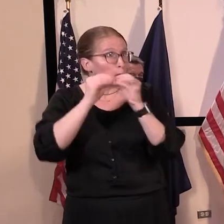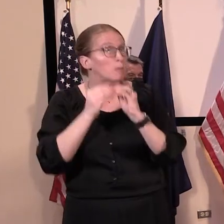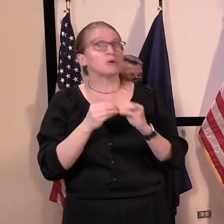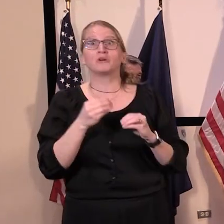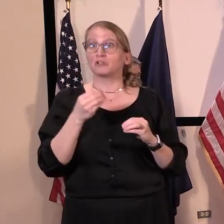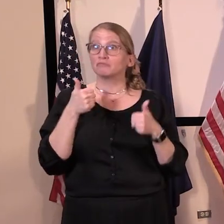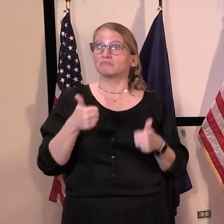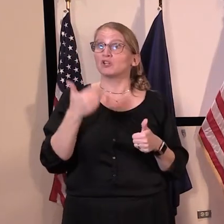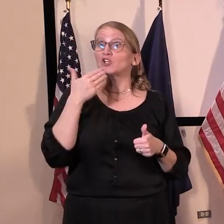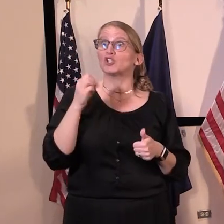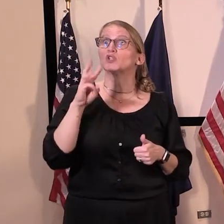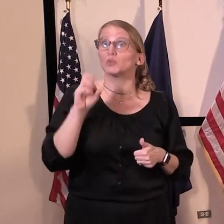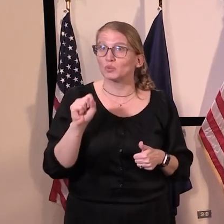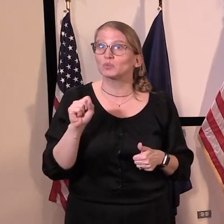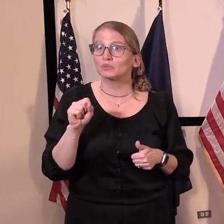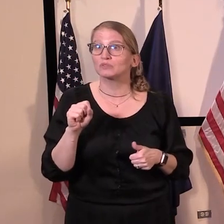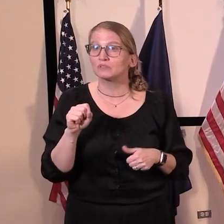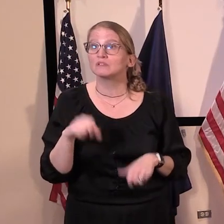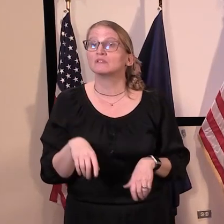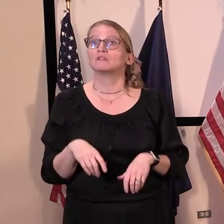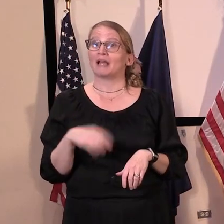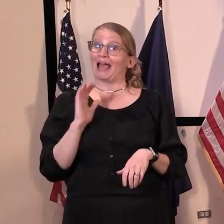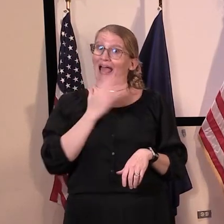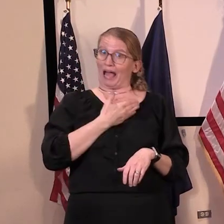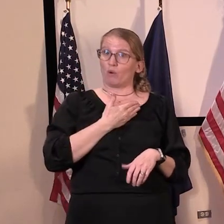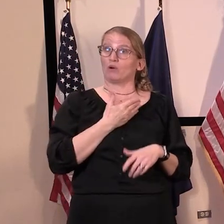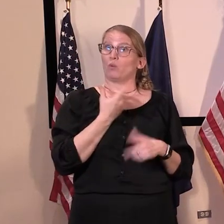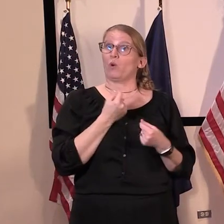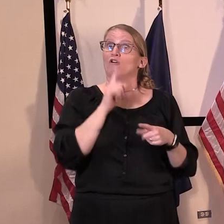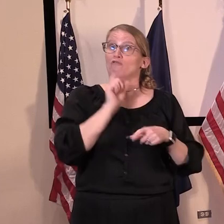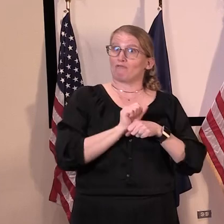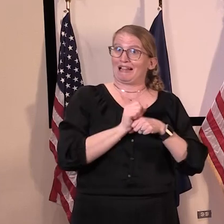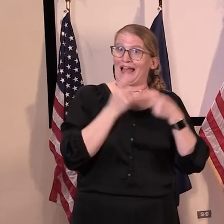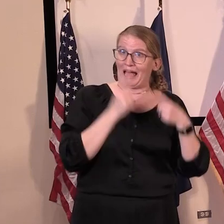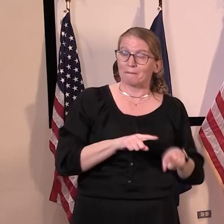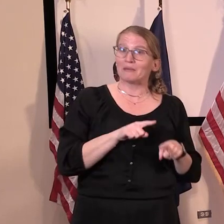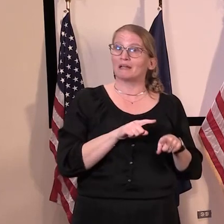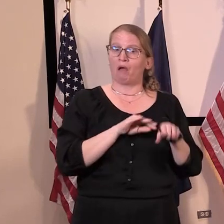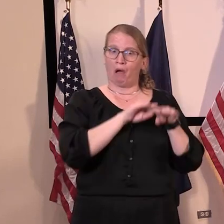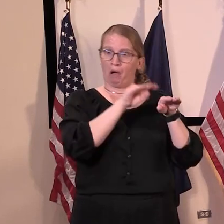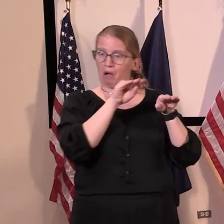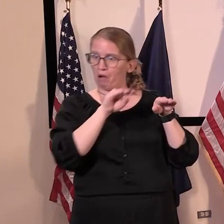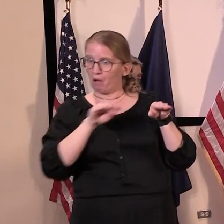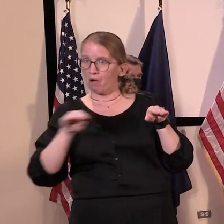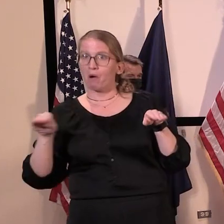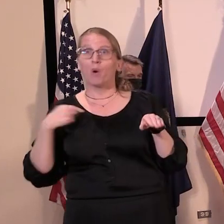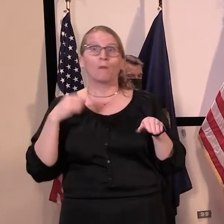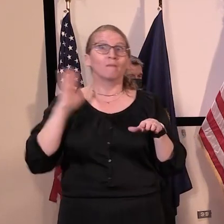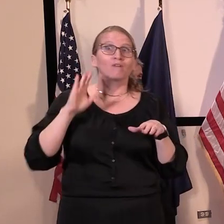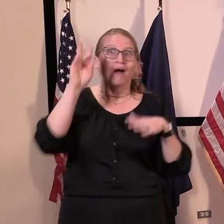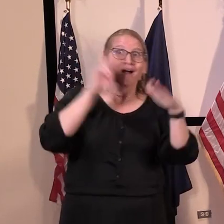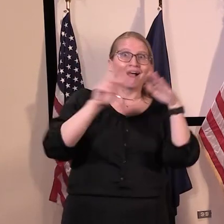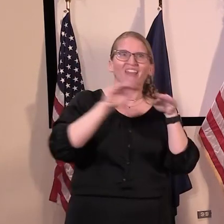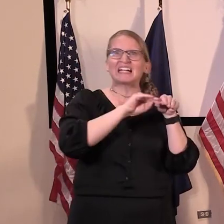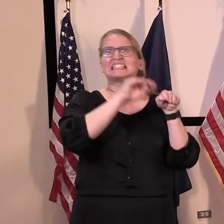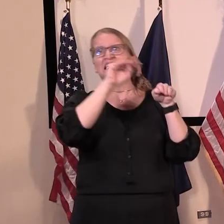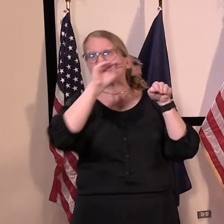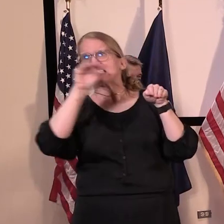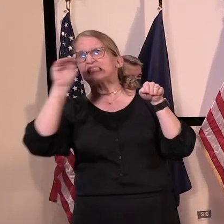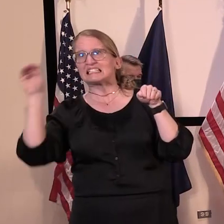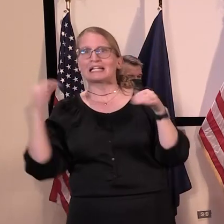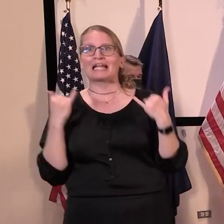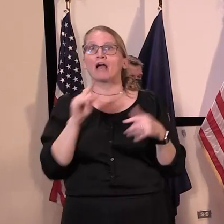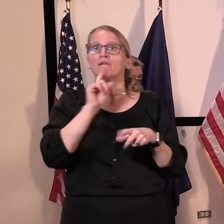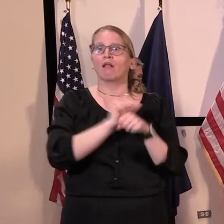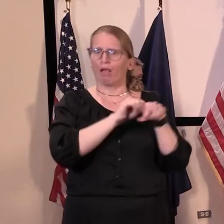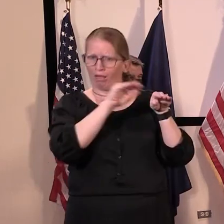Vermont's actual experience continues to trend better than even our best case forecasts. Last week, we announced we had